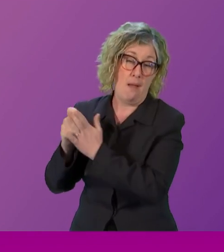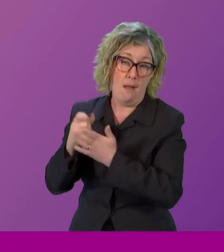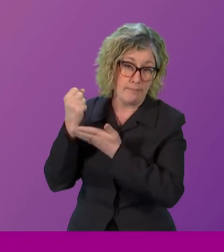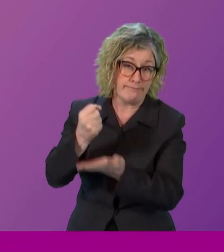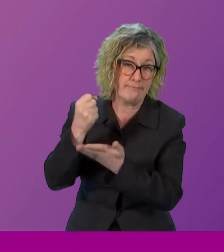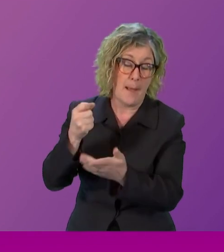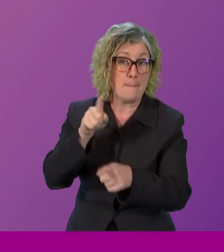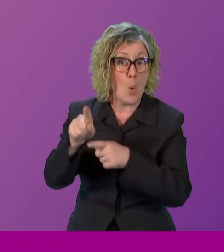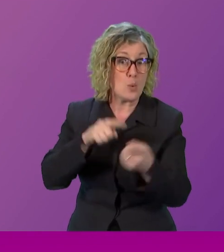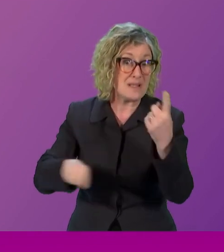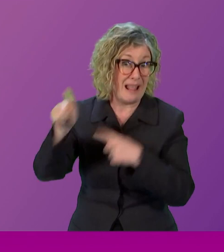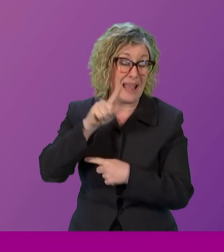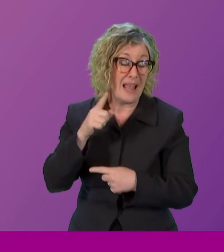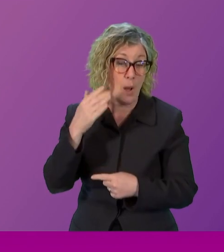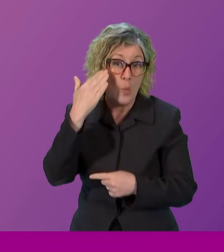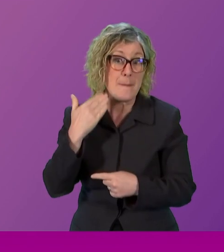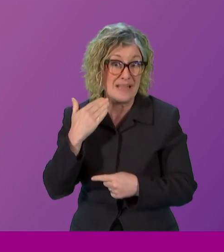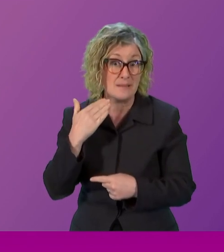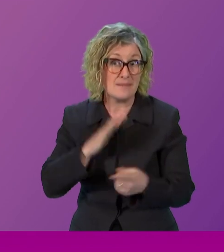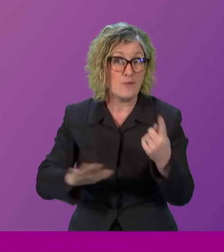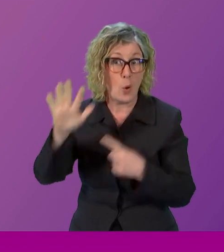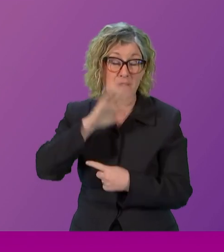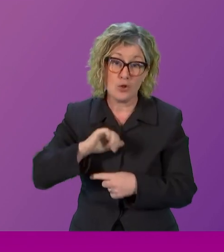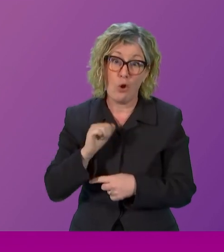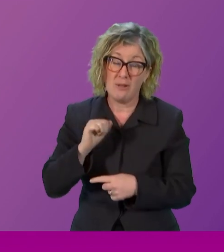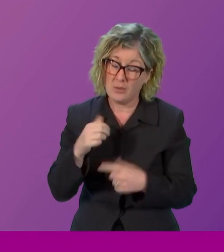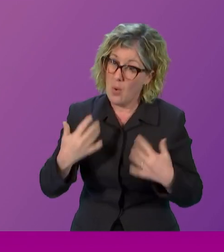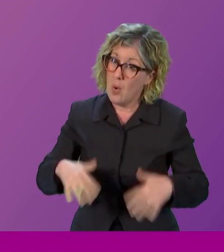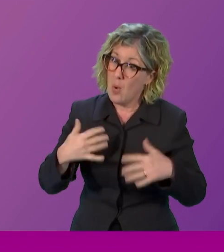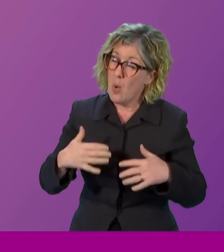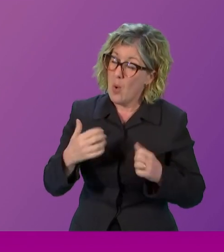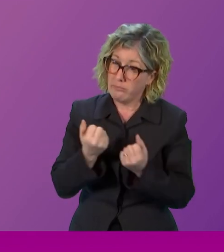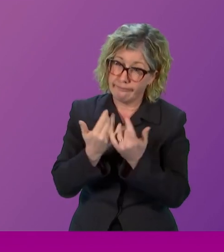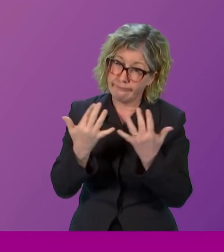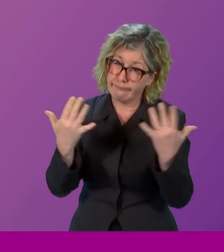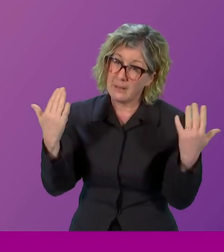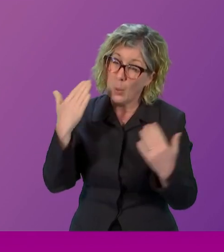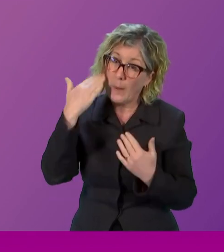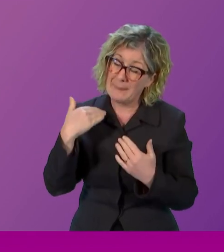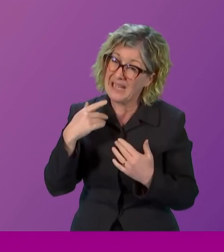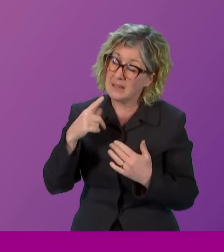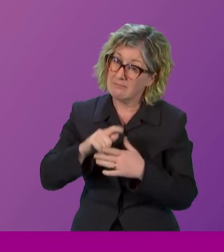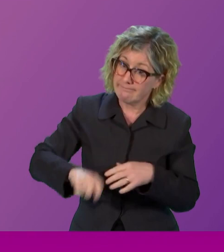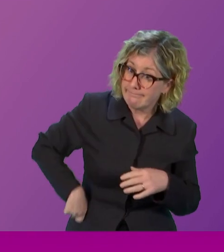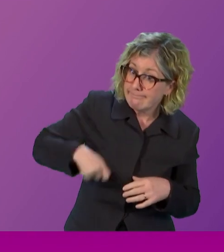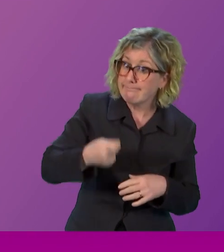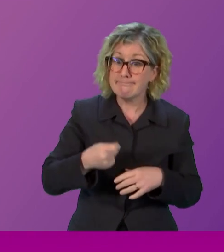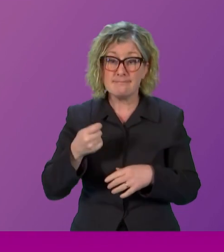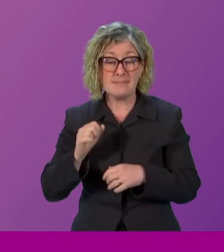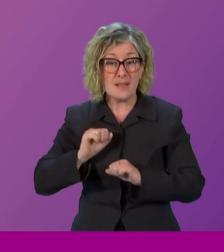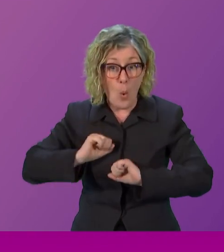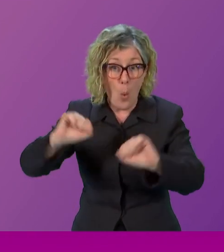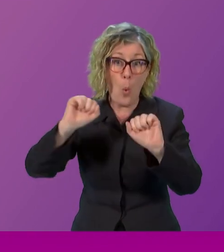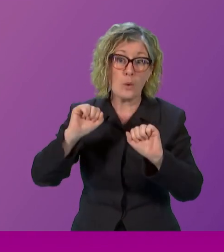We received an overwhelming support from women who owned their own Scottish-owned businesses, as well as